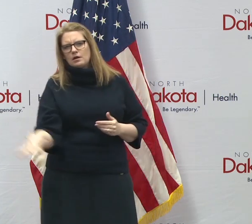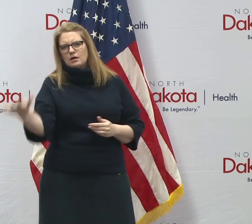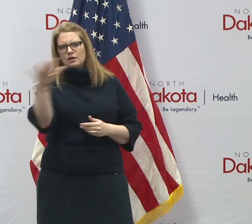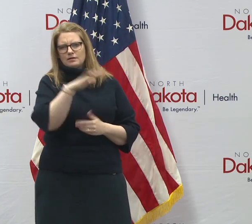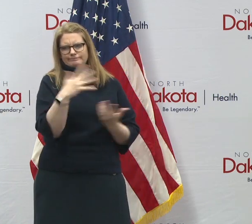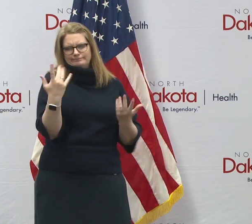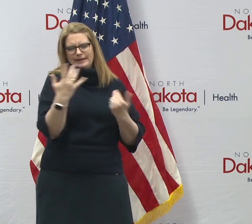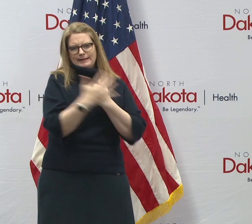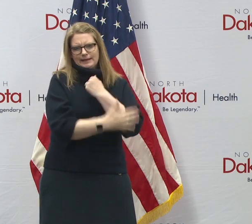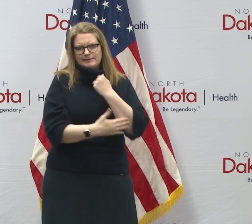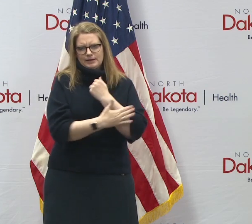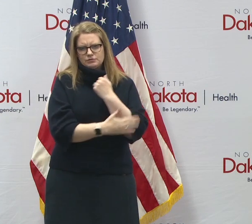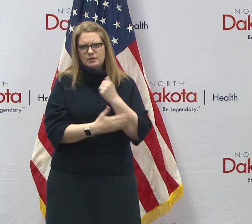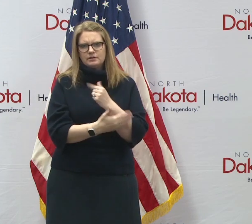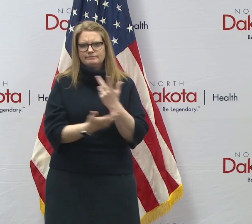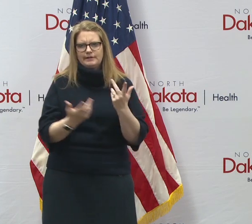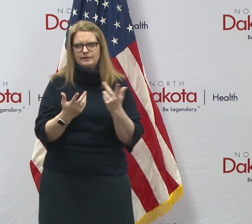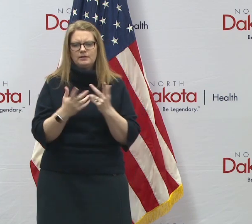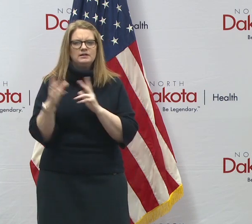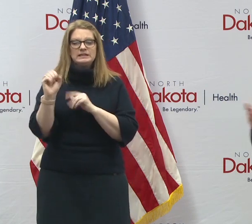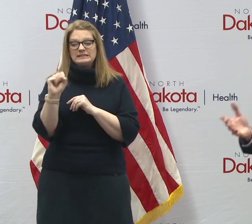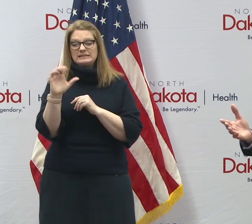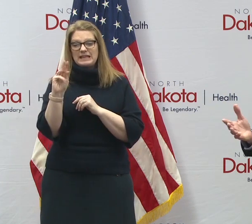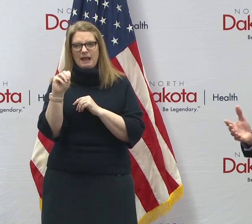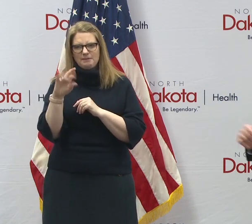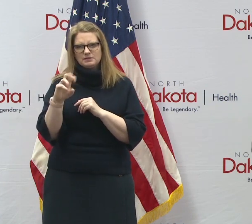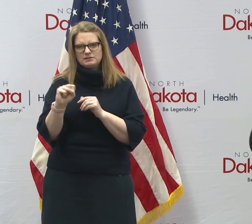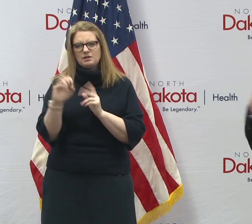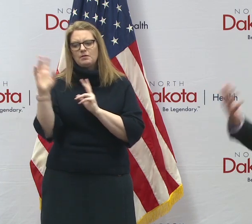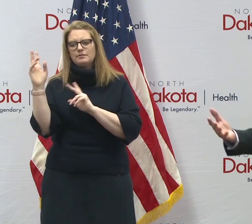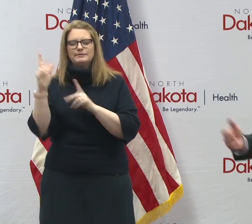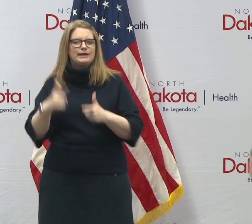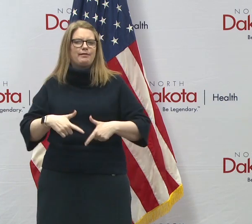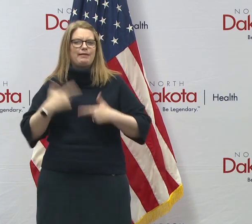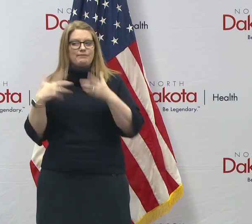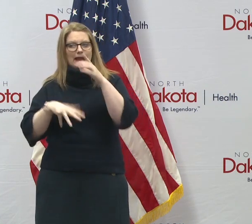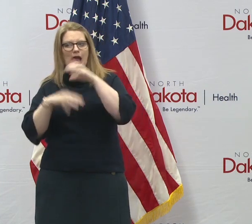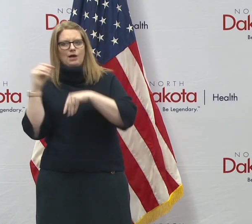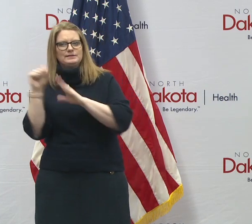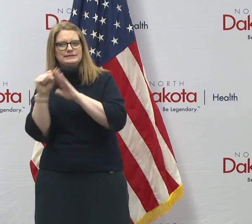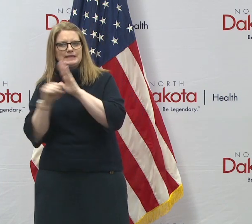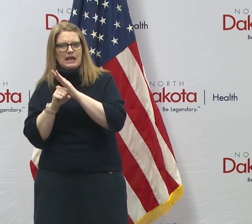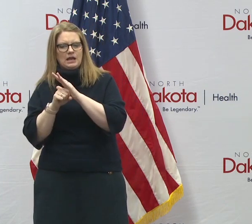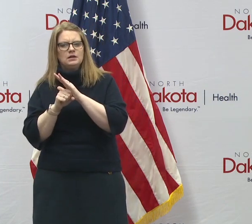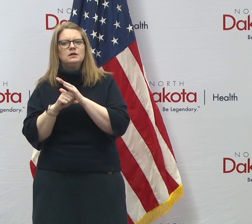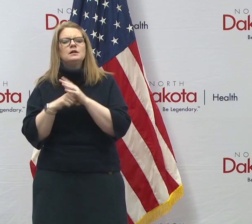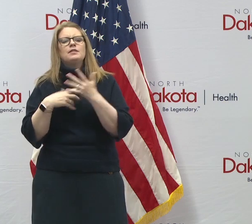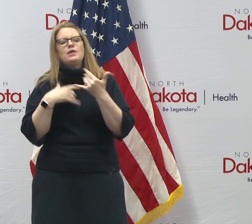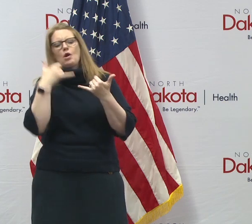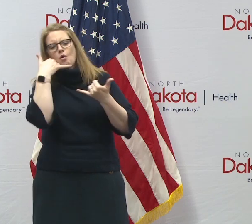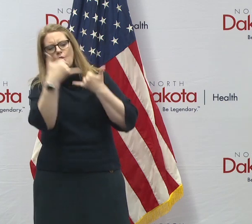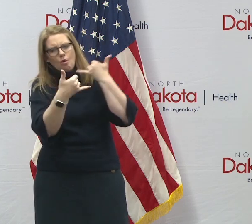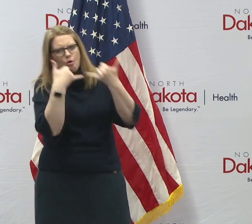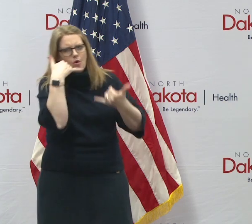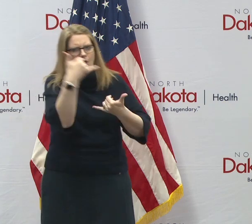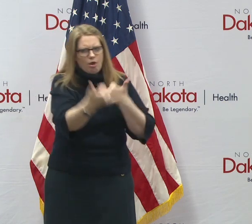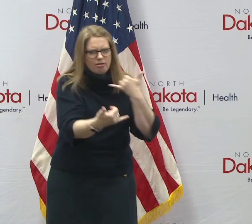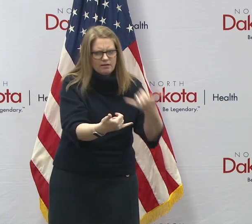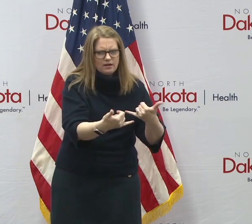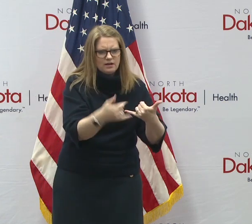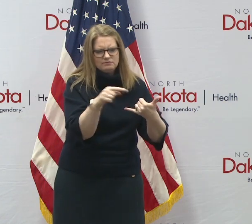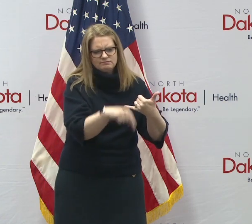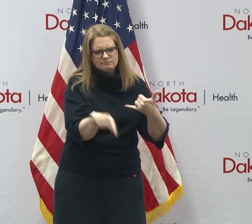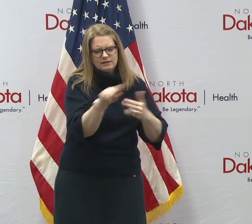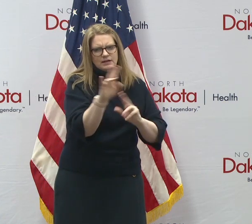in this nation are calling individuals who live out of state. So somehow they're calling North Dakotans that aren't in state. They're saying they're calling